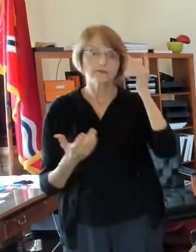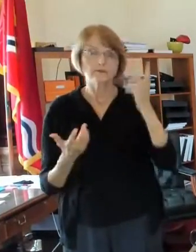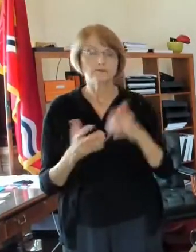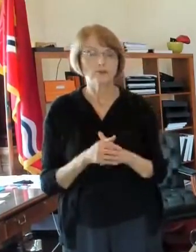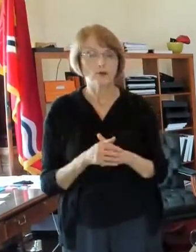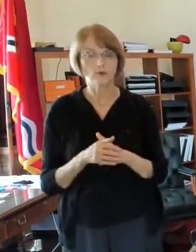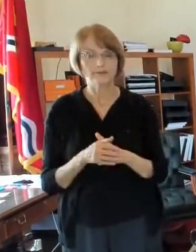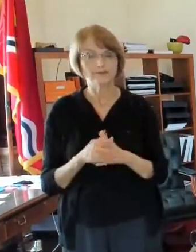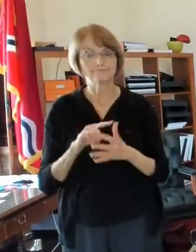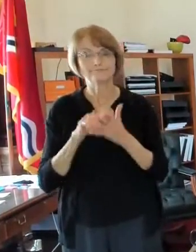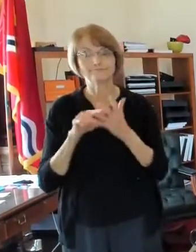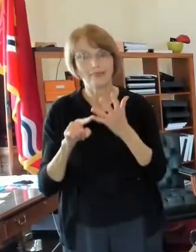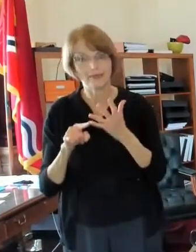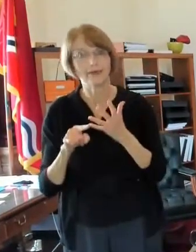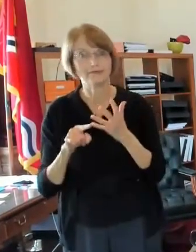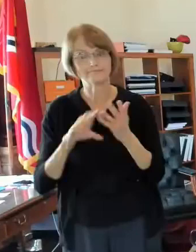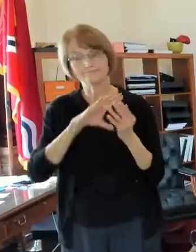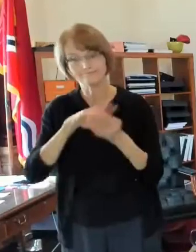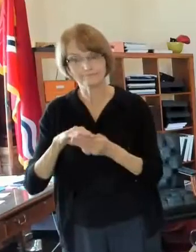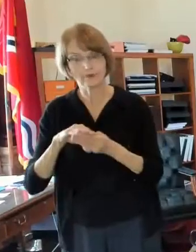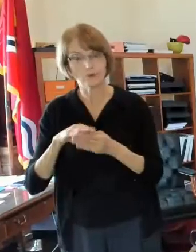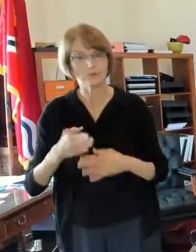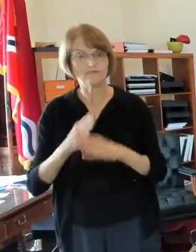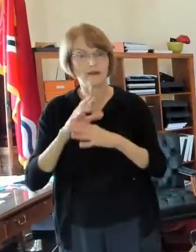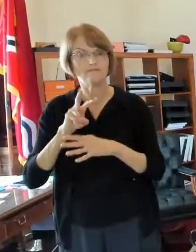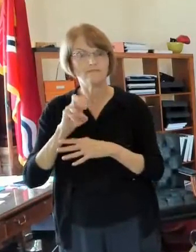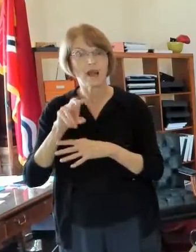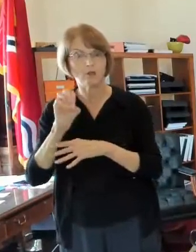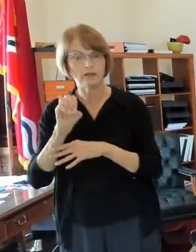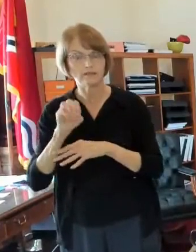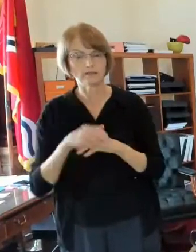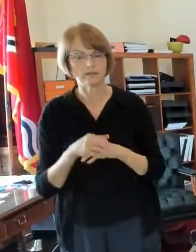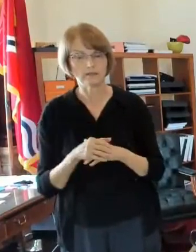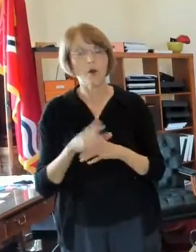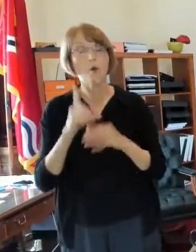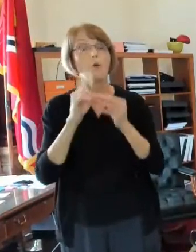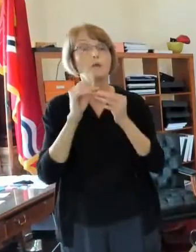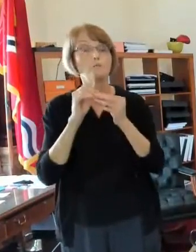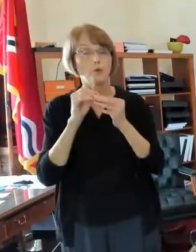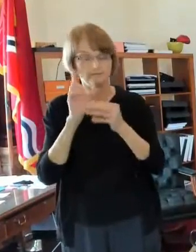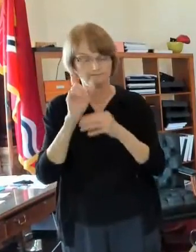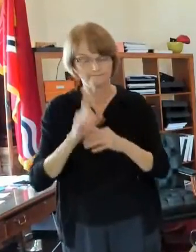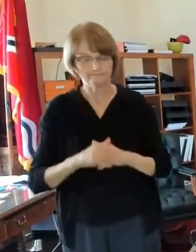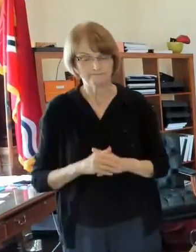of things um what else was i going to oh one more thing